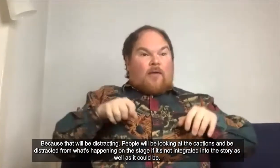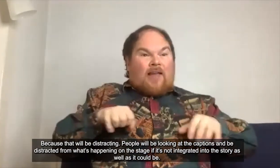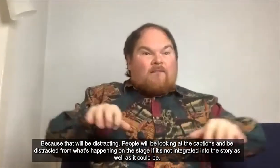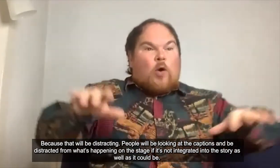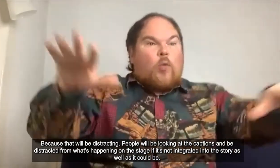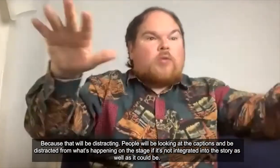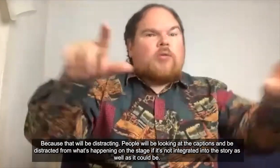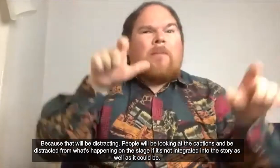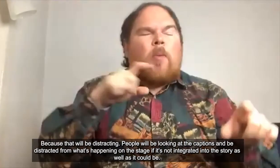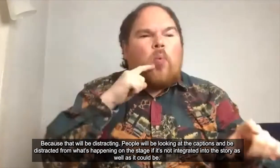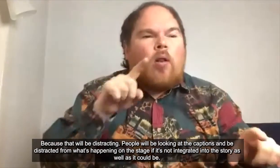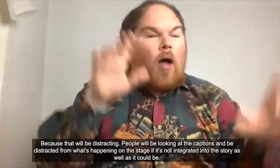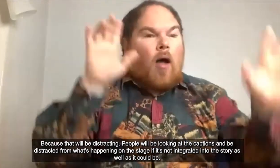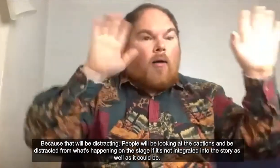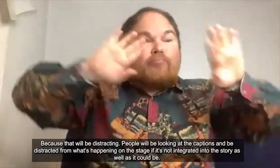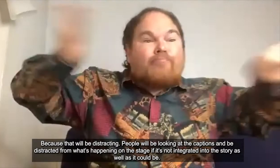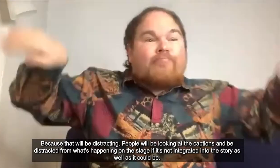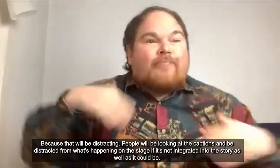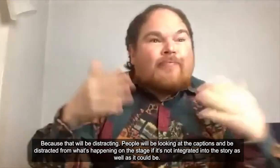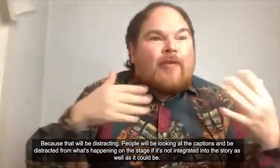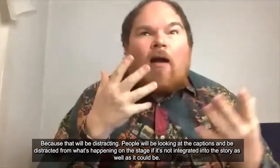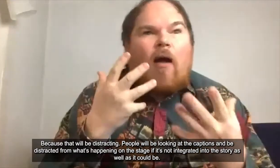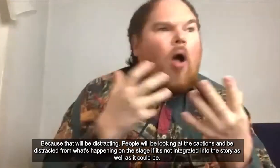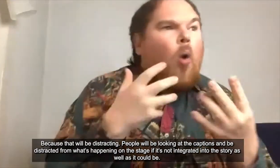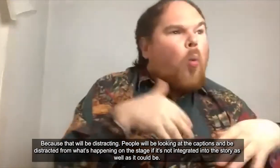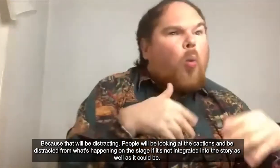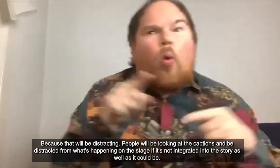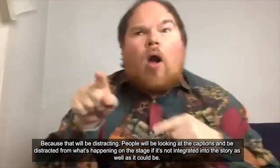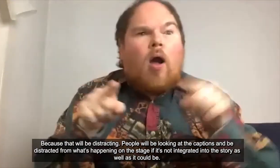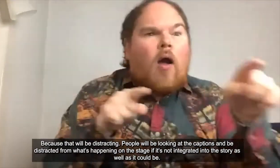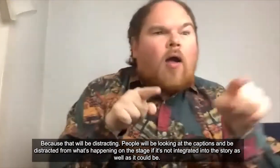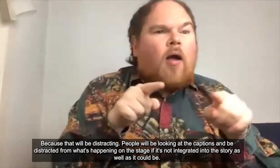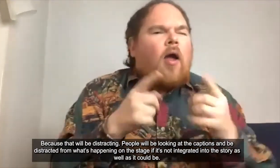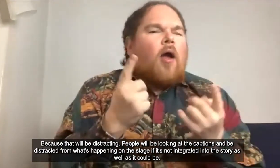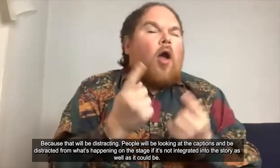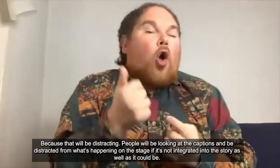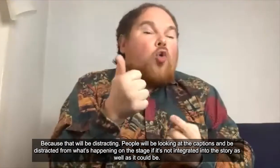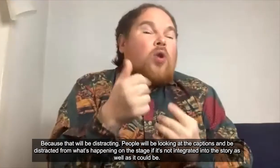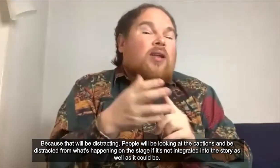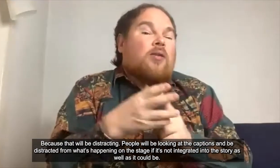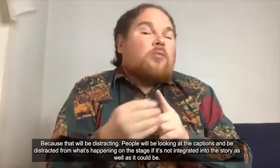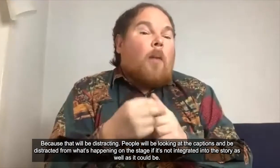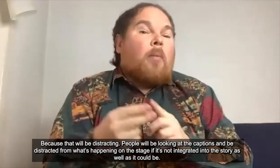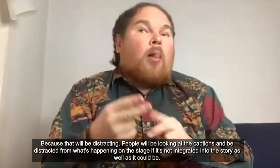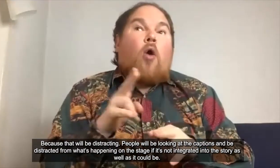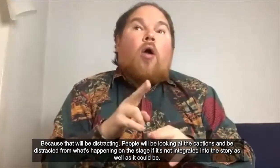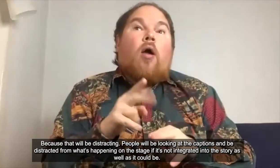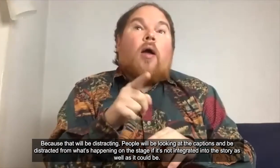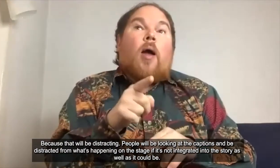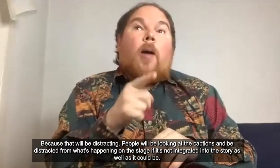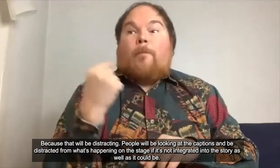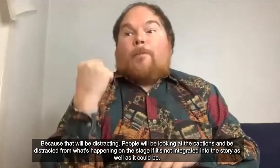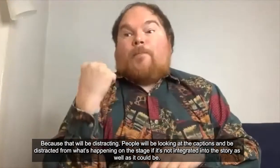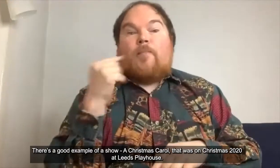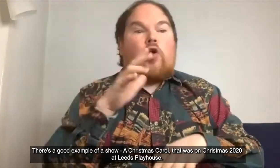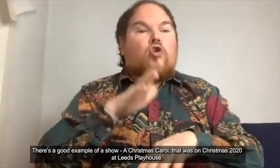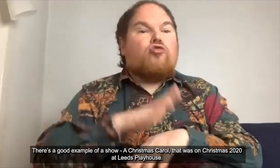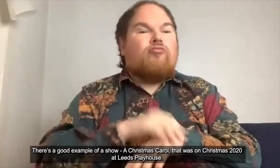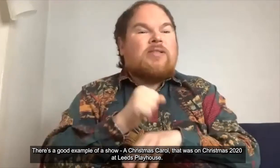they'll be distracted from what's happening on the stage if it's not integrated into the story as well as it could be there's a good